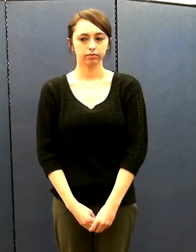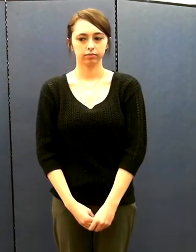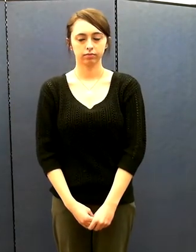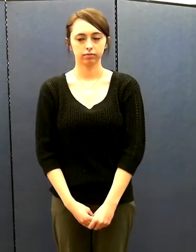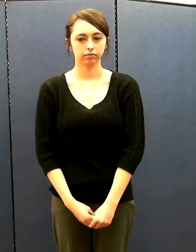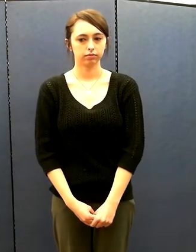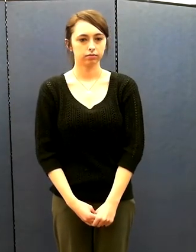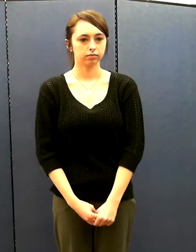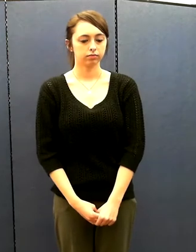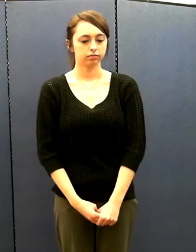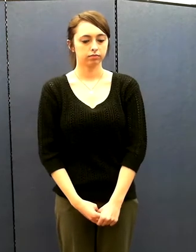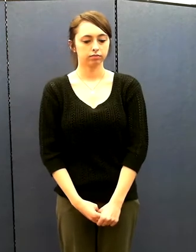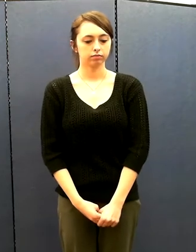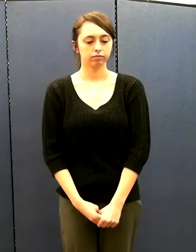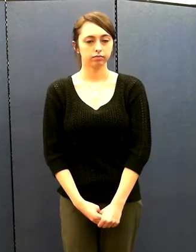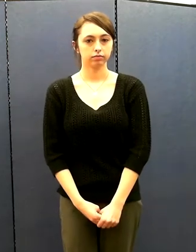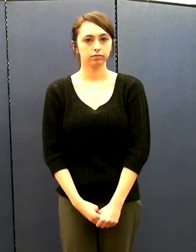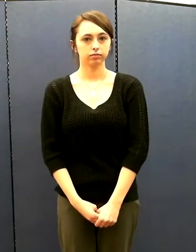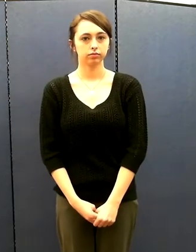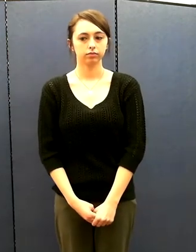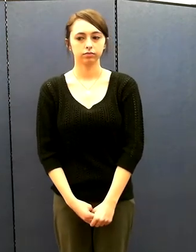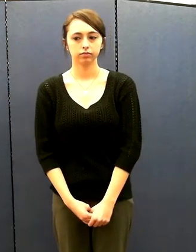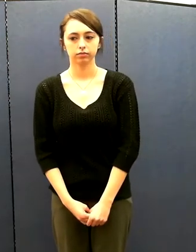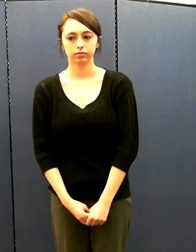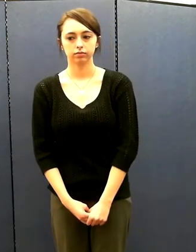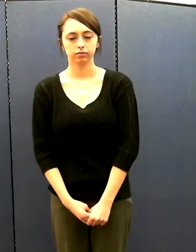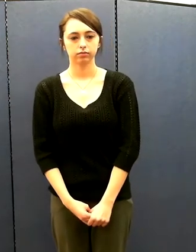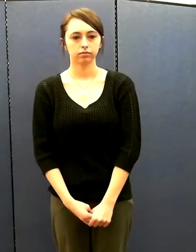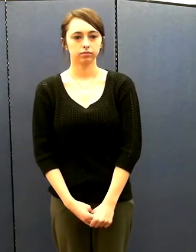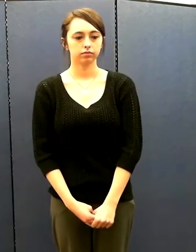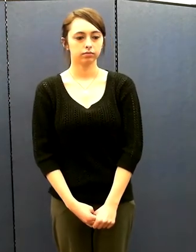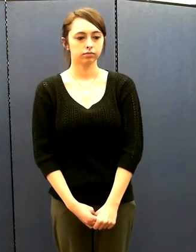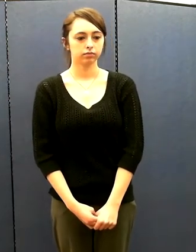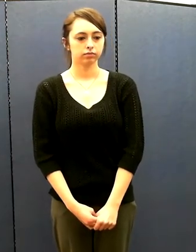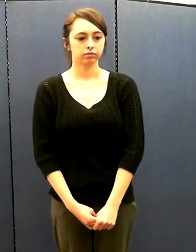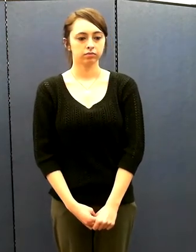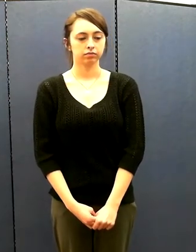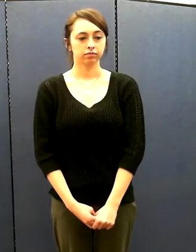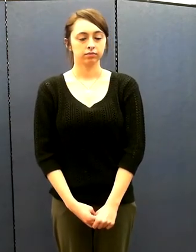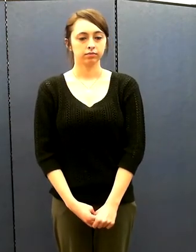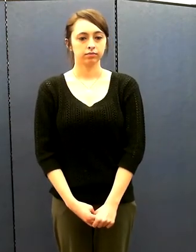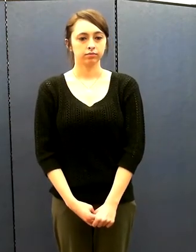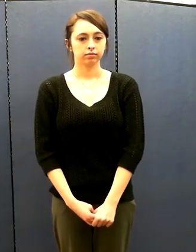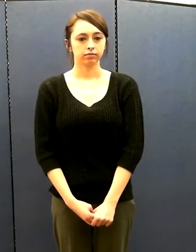The range component takes place over two days and there's a total of 17 exercises.